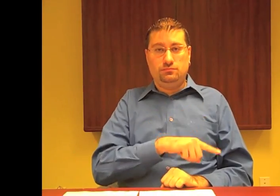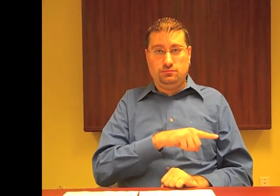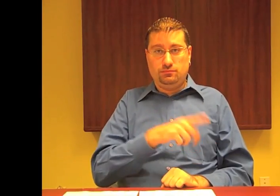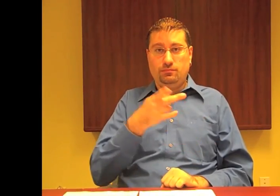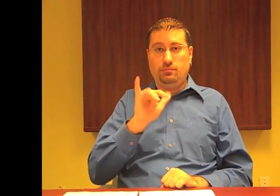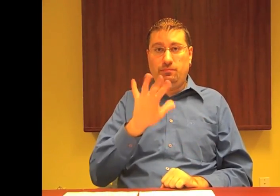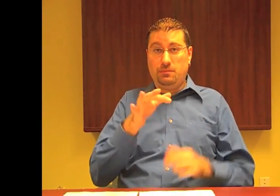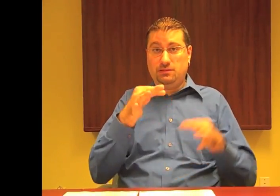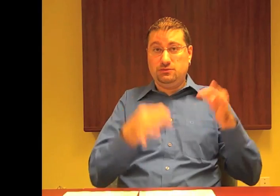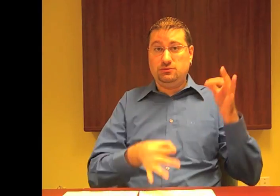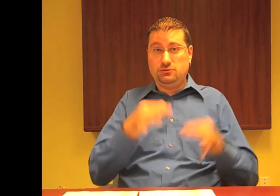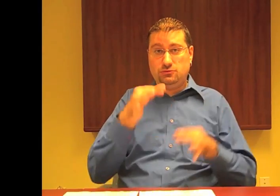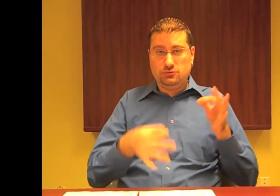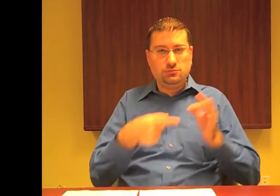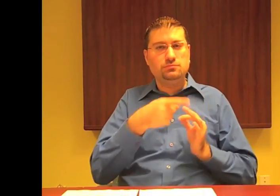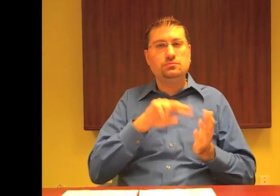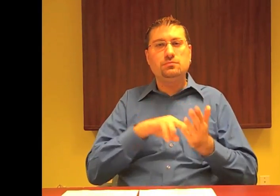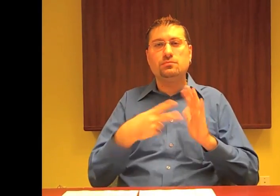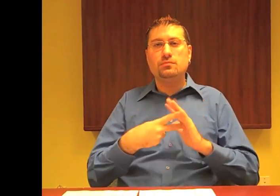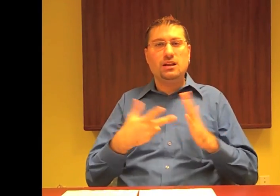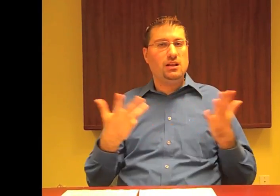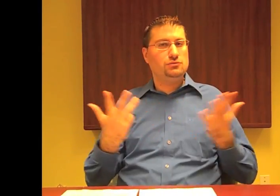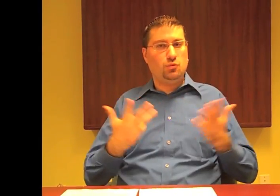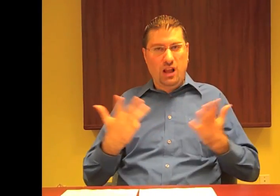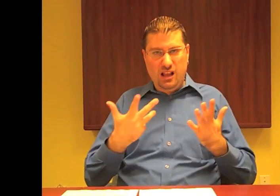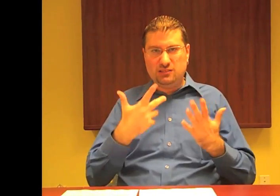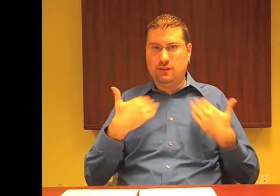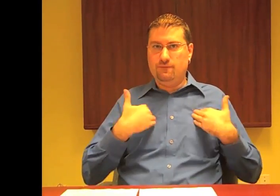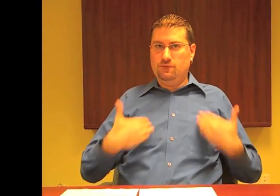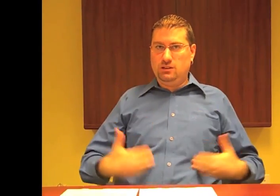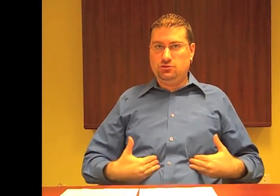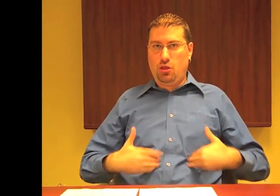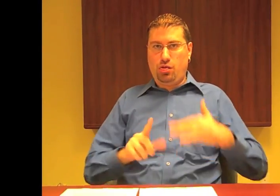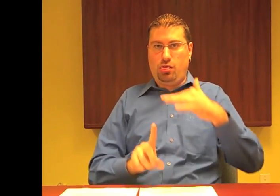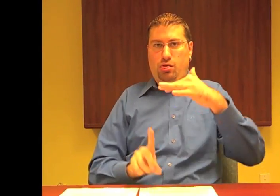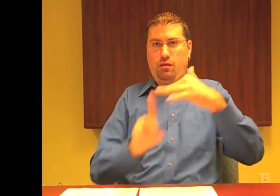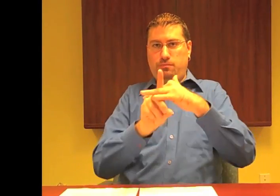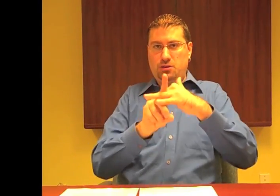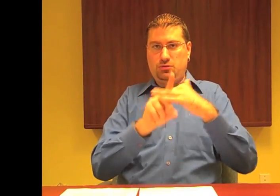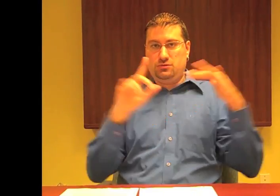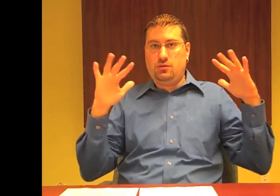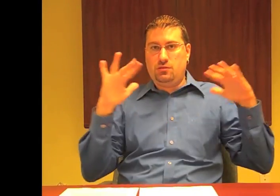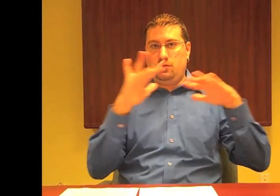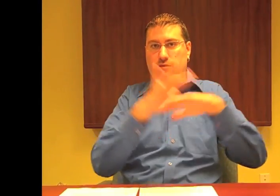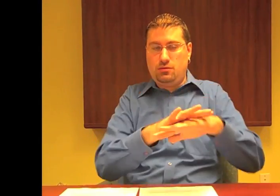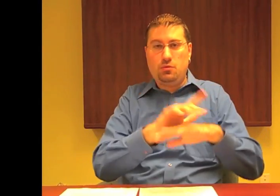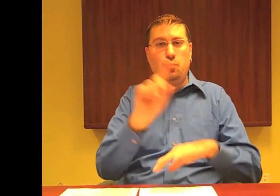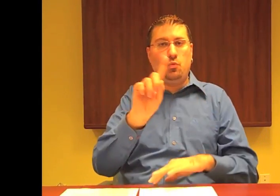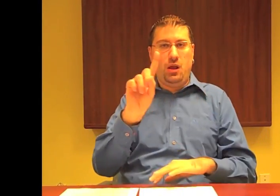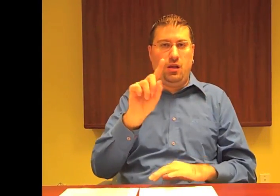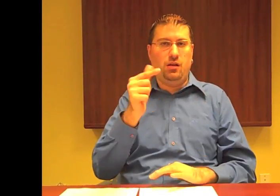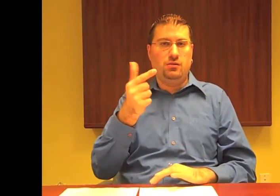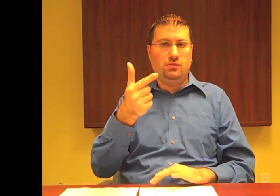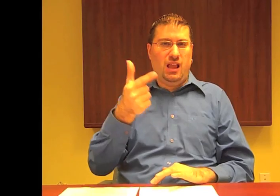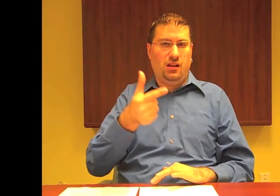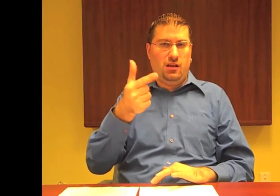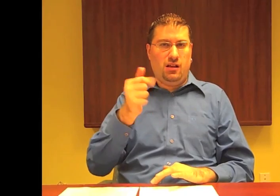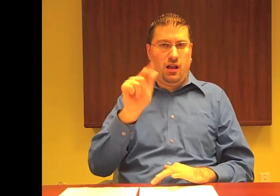The public hearing is where various representatives will physically gather in front of a